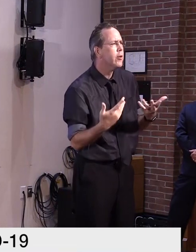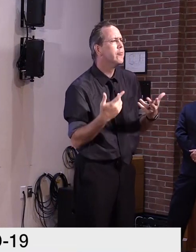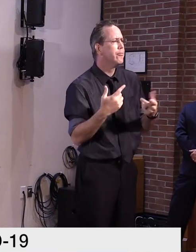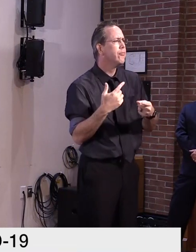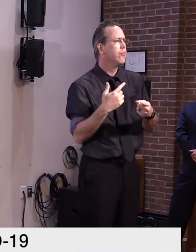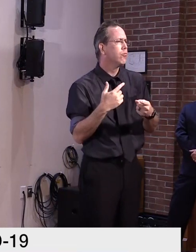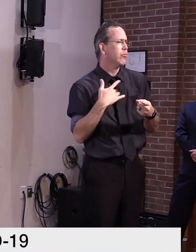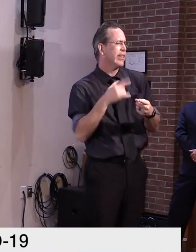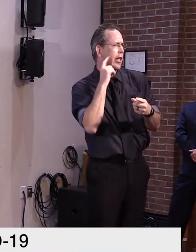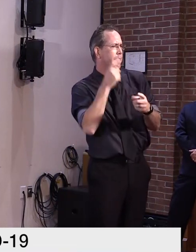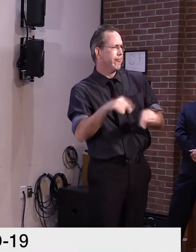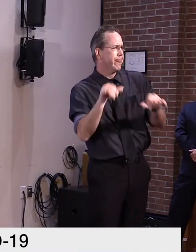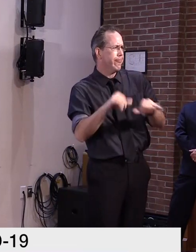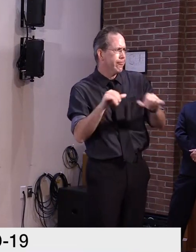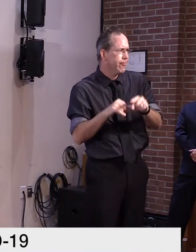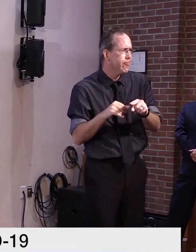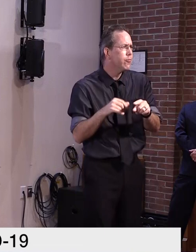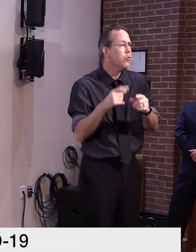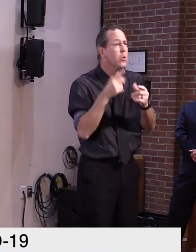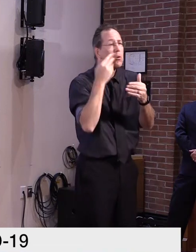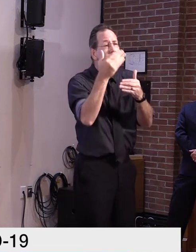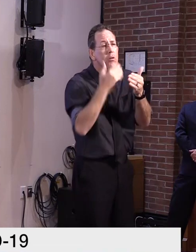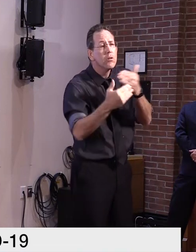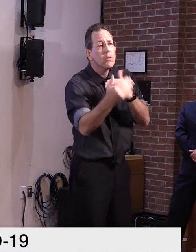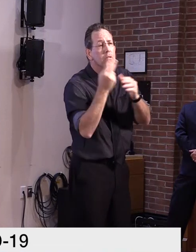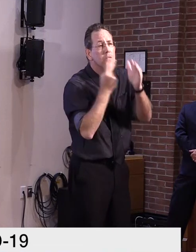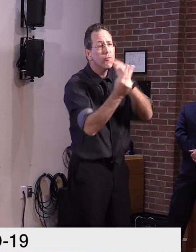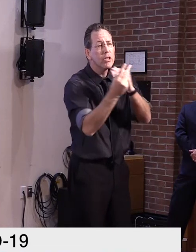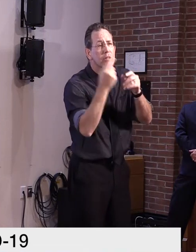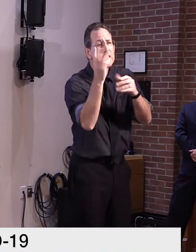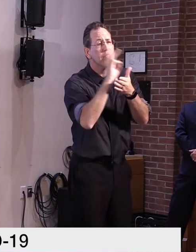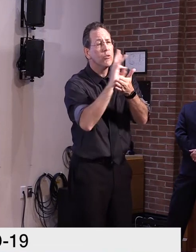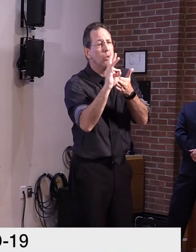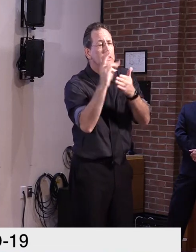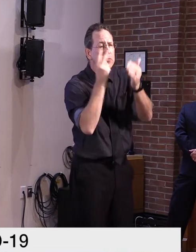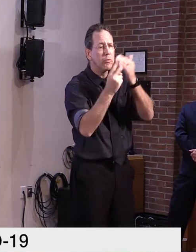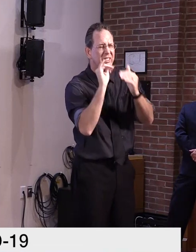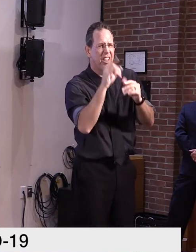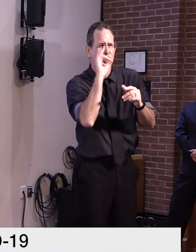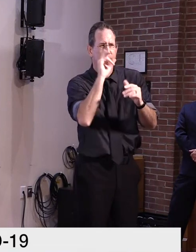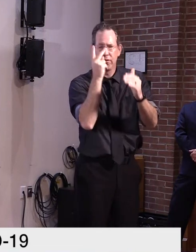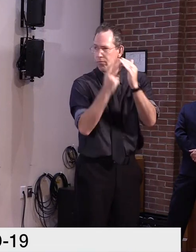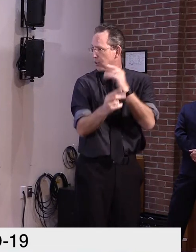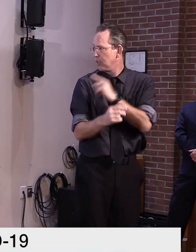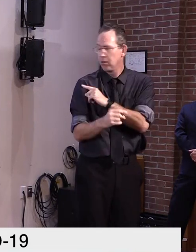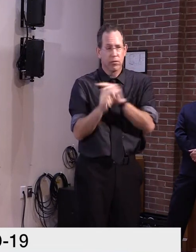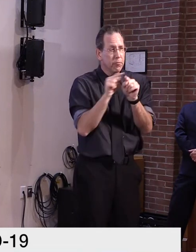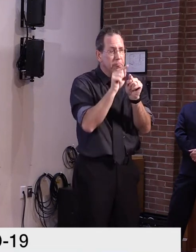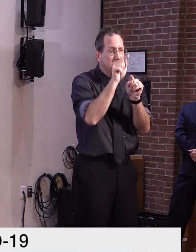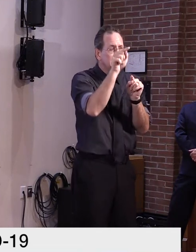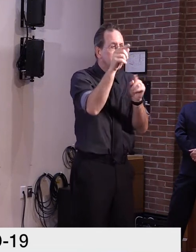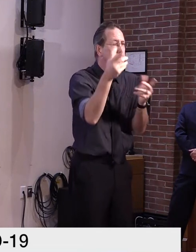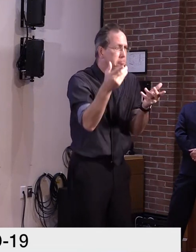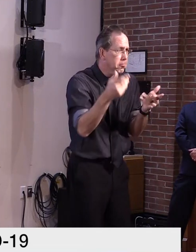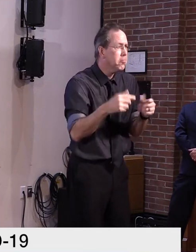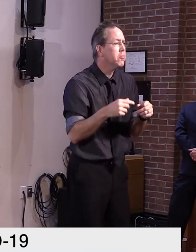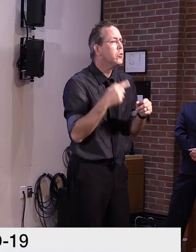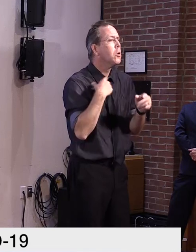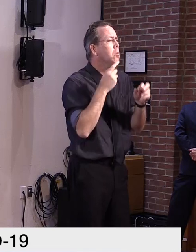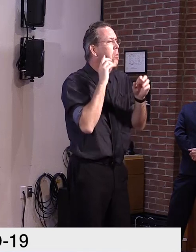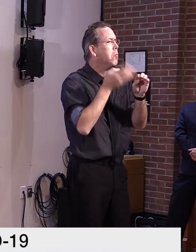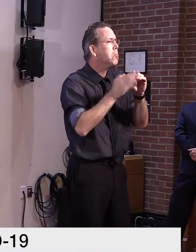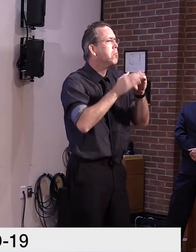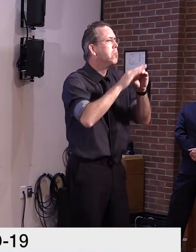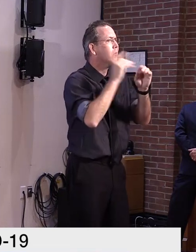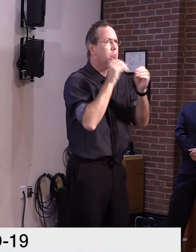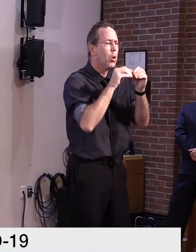the forecast for the next six weeks is rather mild, pretty slight increase in cases. We frequently beat our forecast and